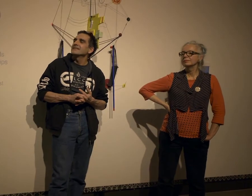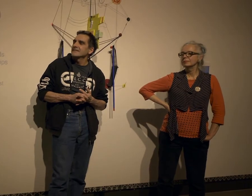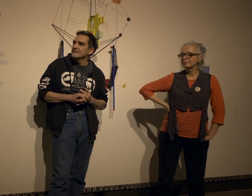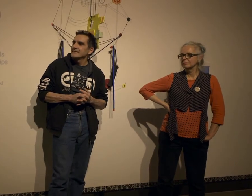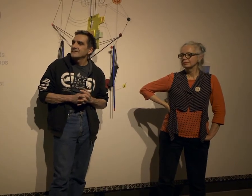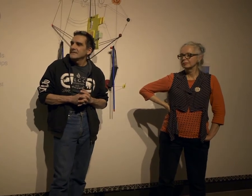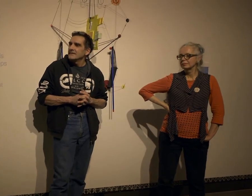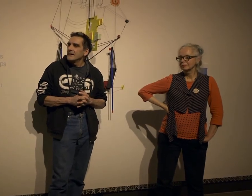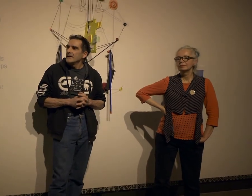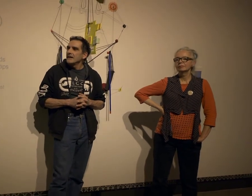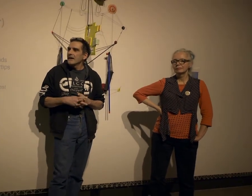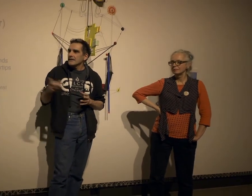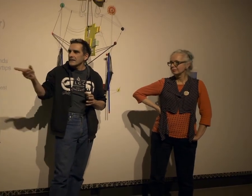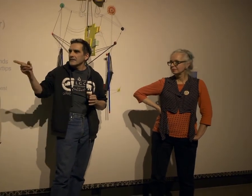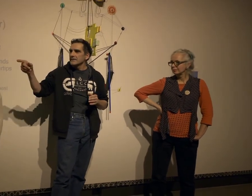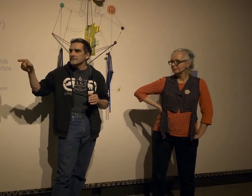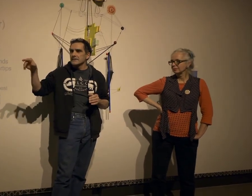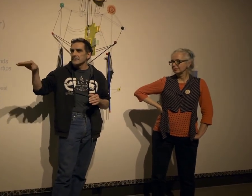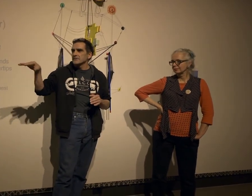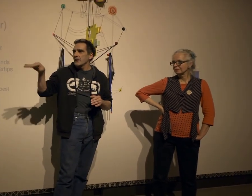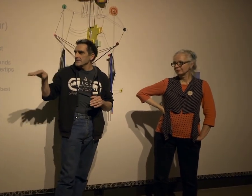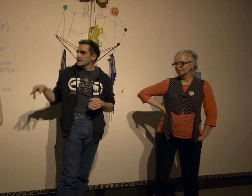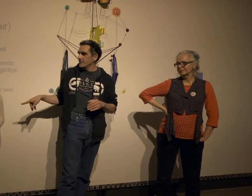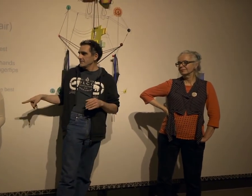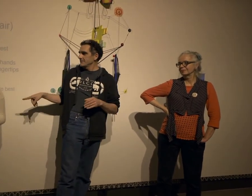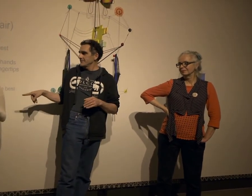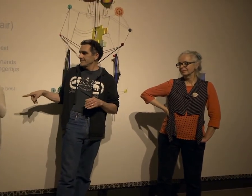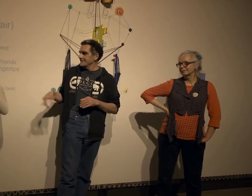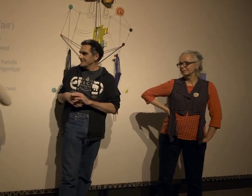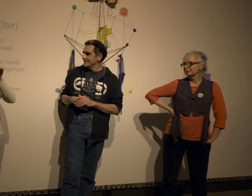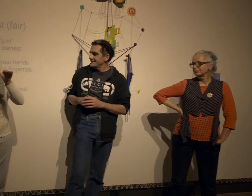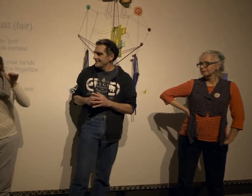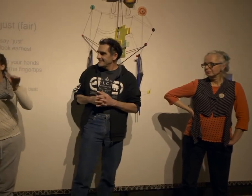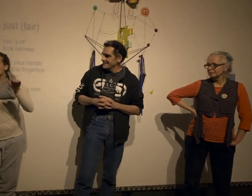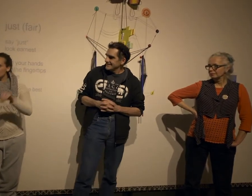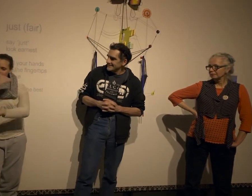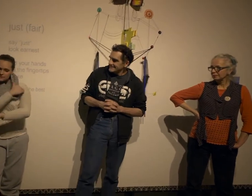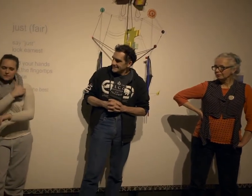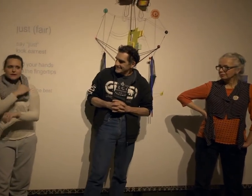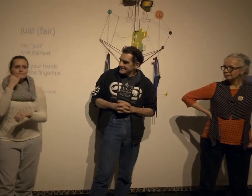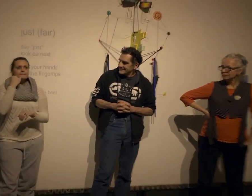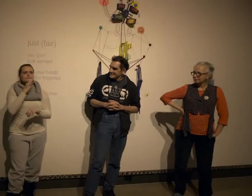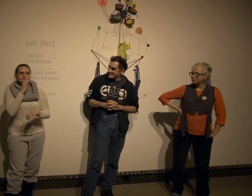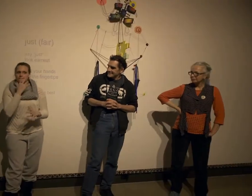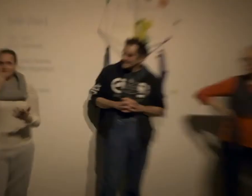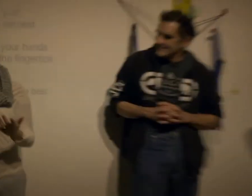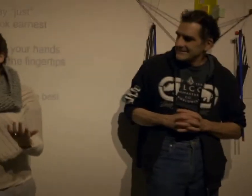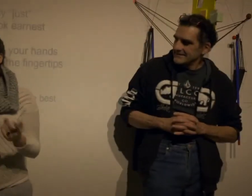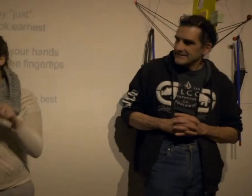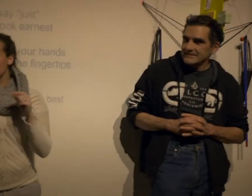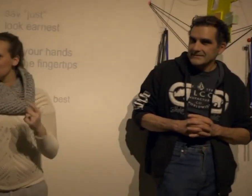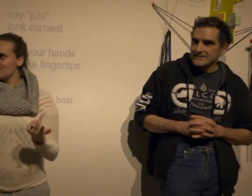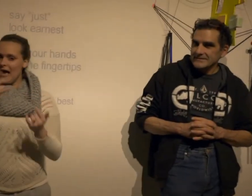just tap on your iPad yeah and I think the child is exactly be committed and that sign that we